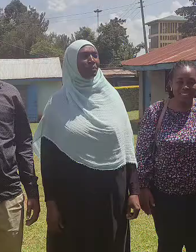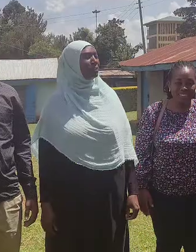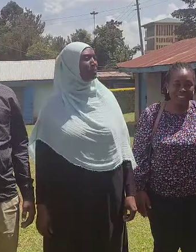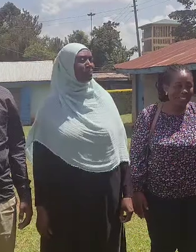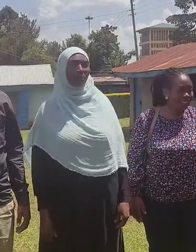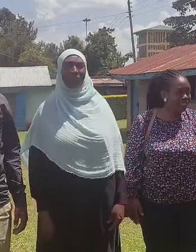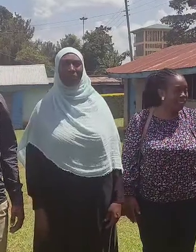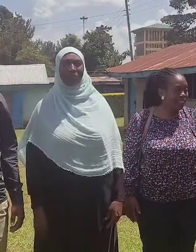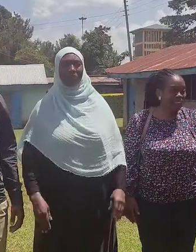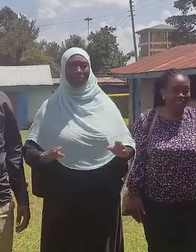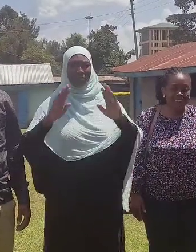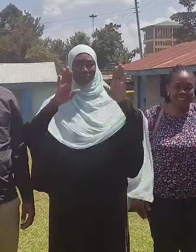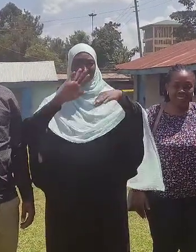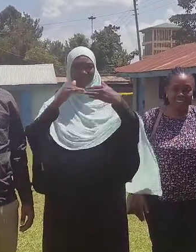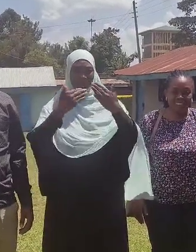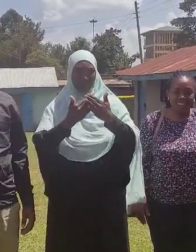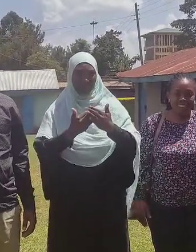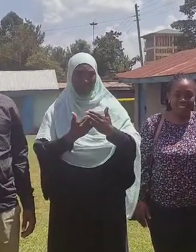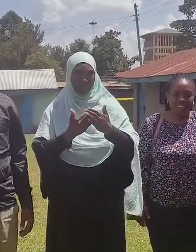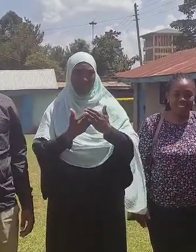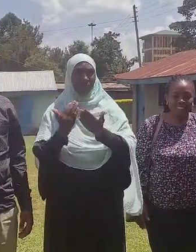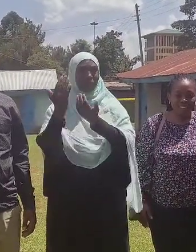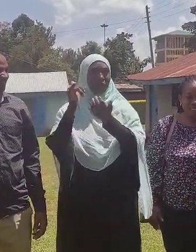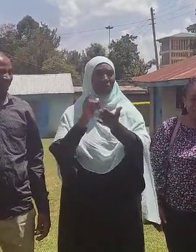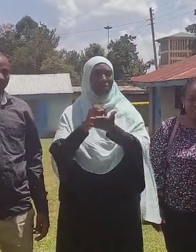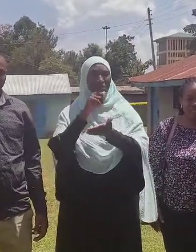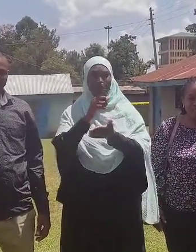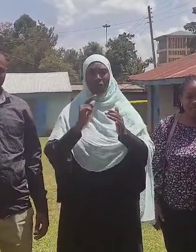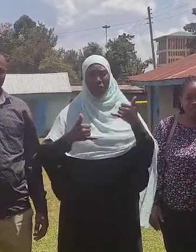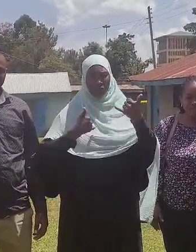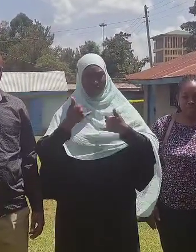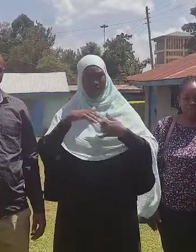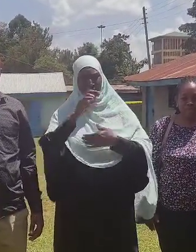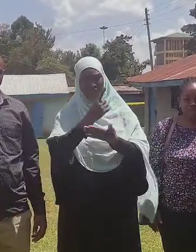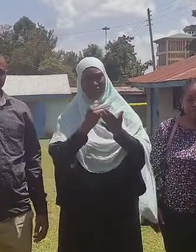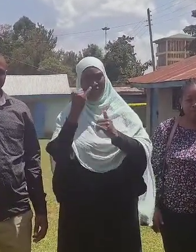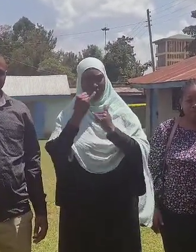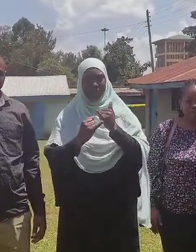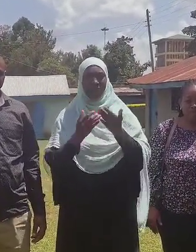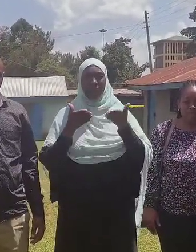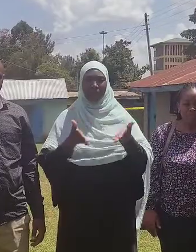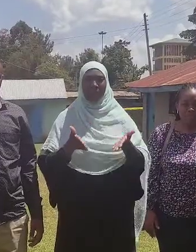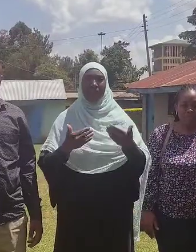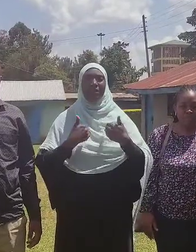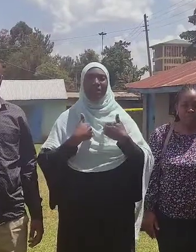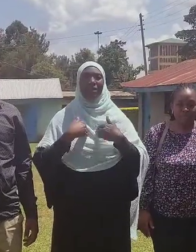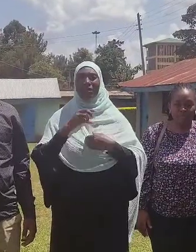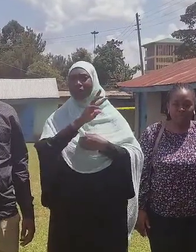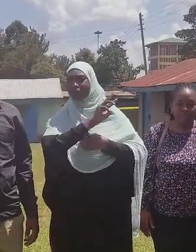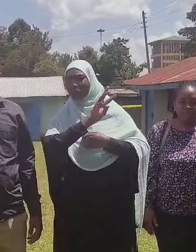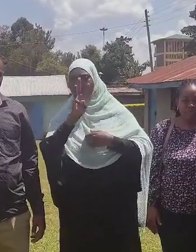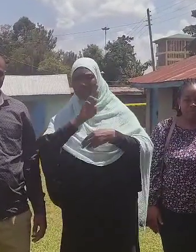Hello all. I hope you are enjoying the weekend. So here we have the Western Region Interpreters.